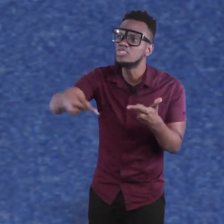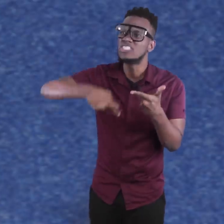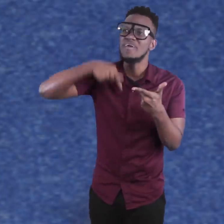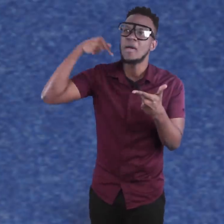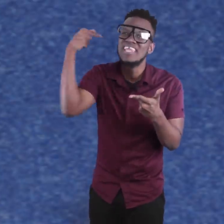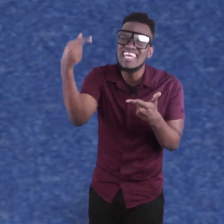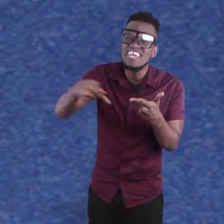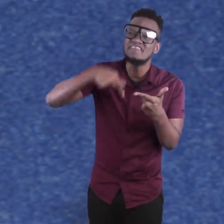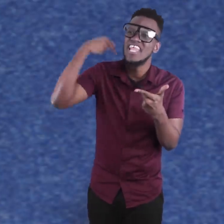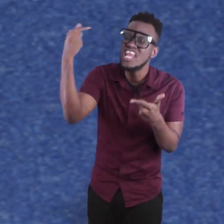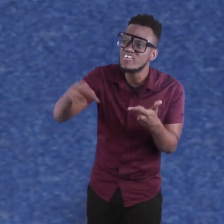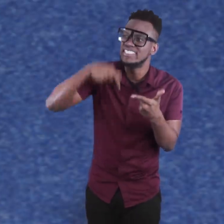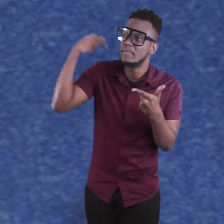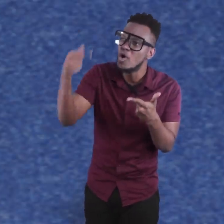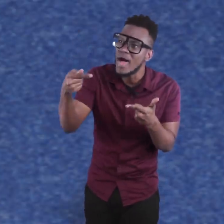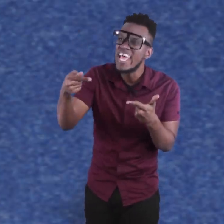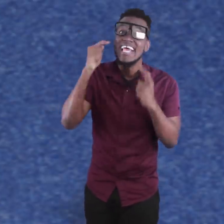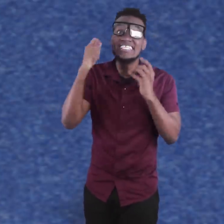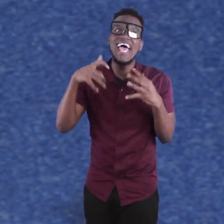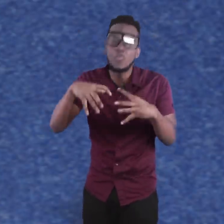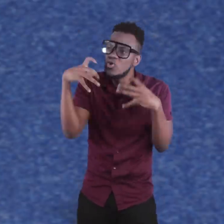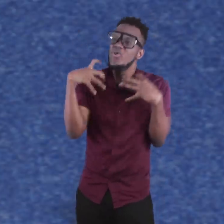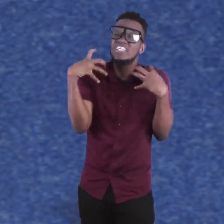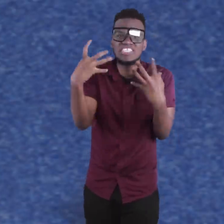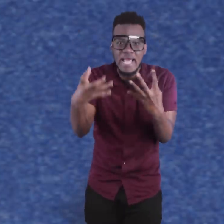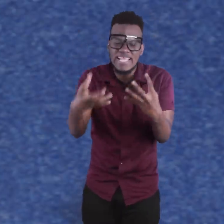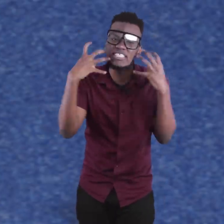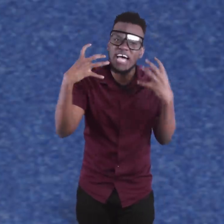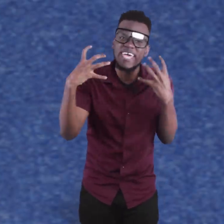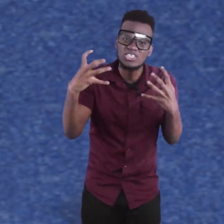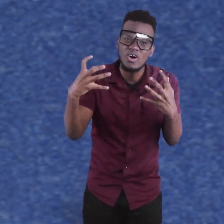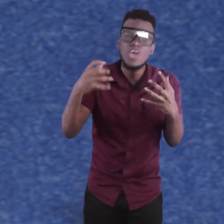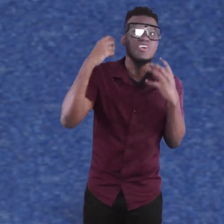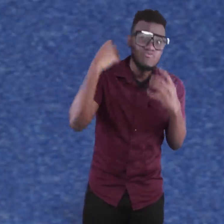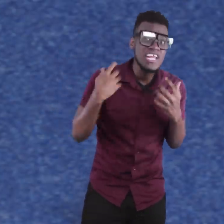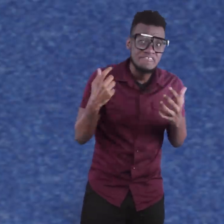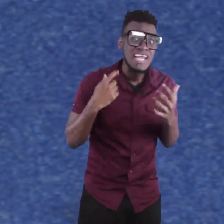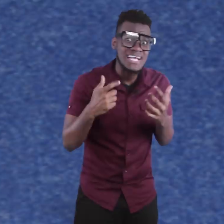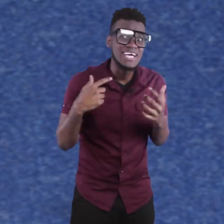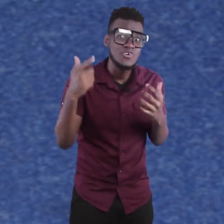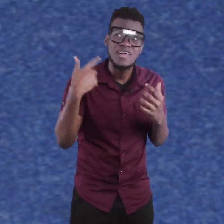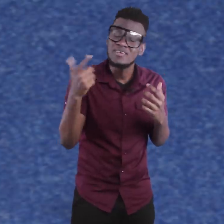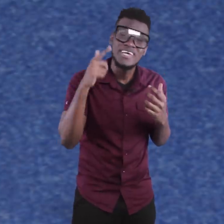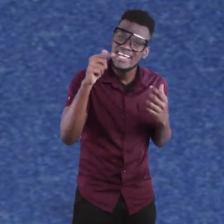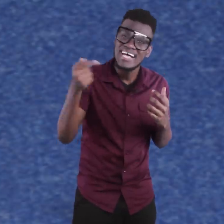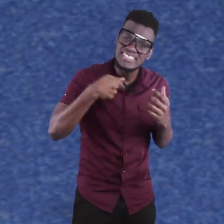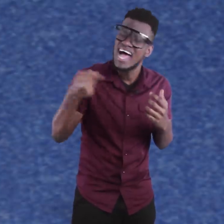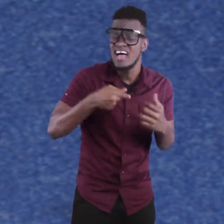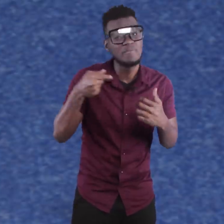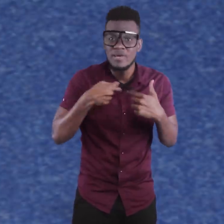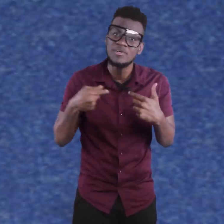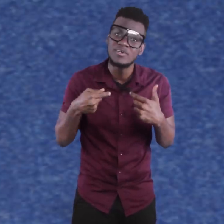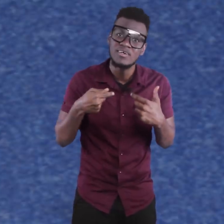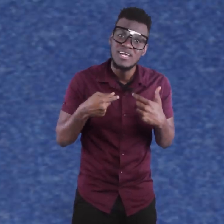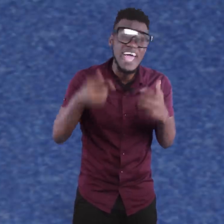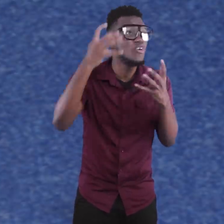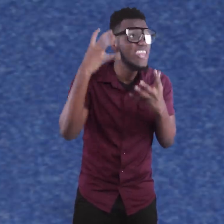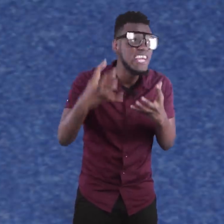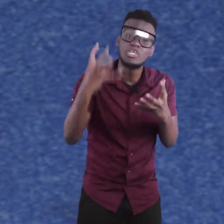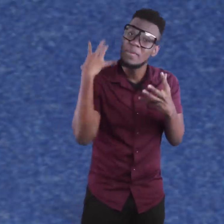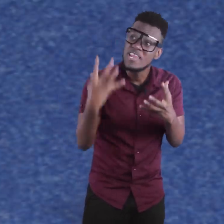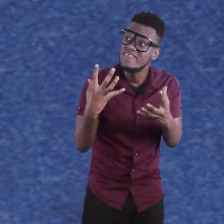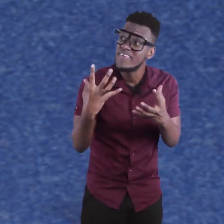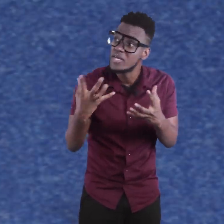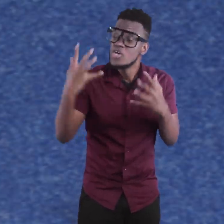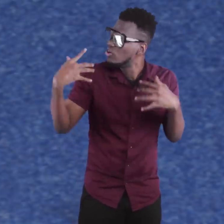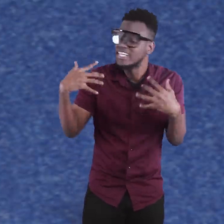The song just make you believe the lyrics them you know man. It's like the way she say it and the song catch you. You really feel like say you and a girl can't see you have a problem you know. Like you